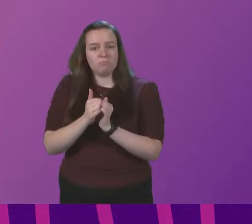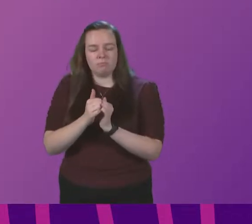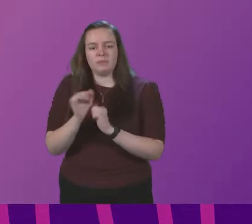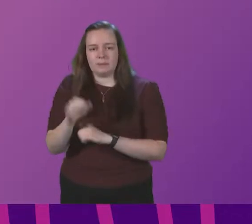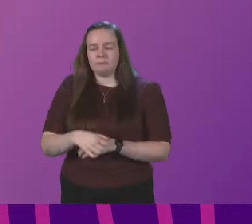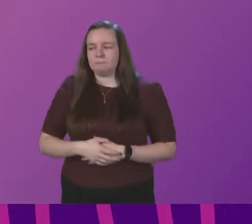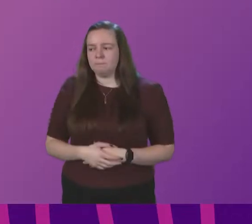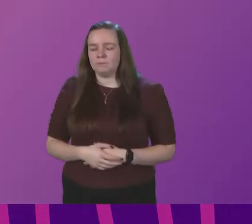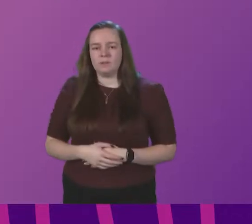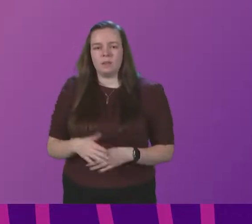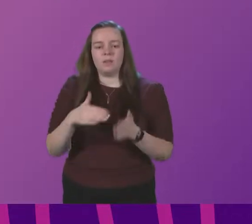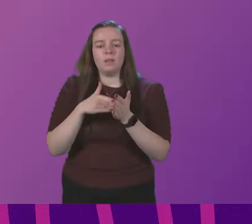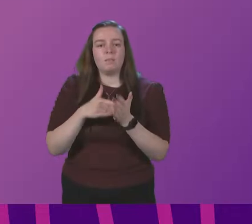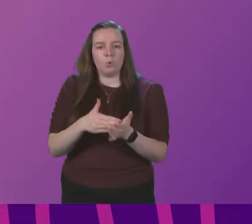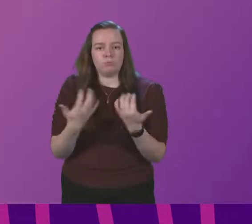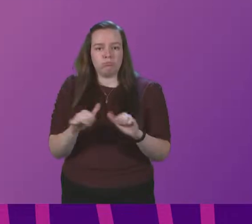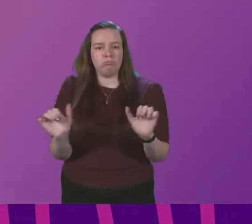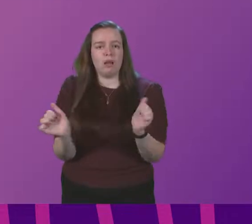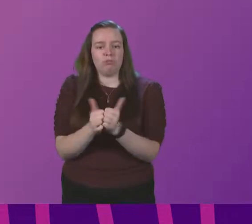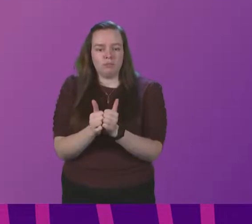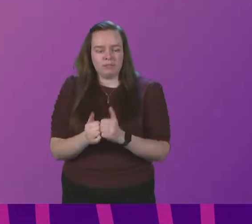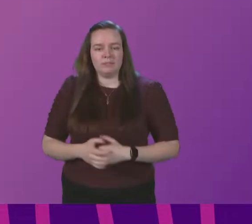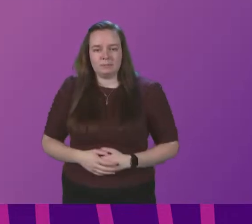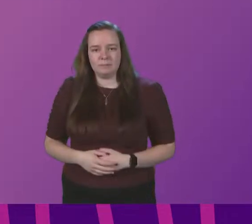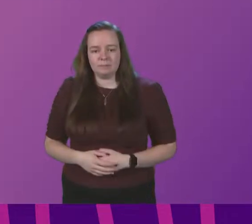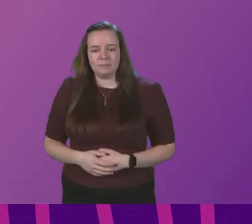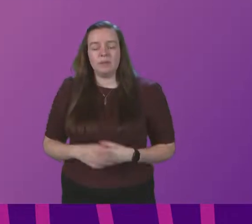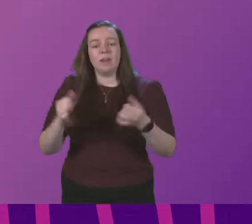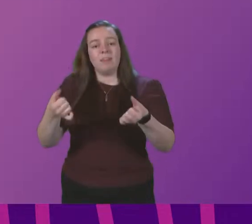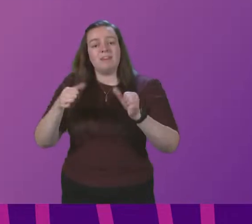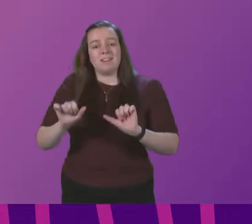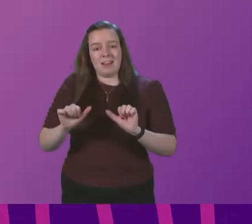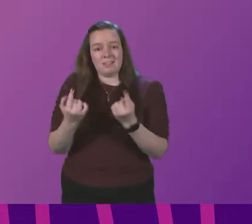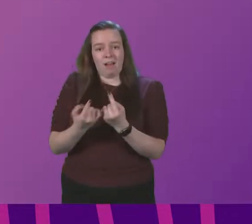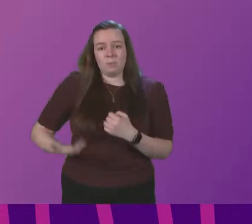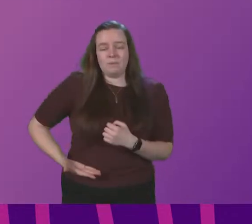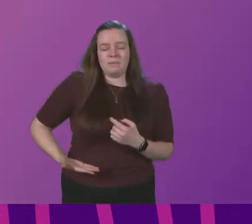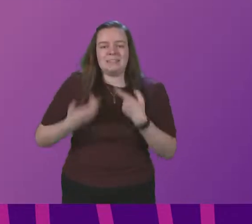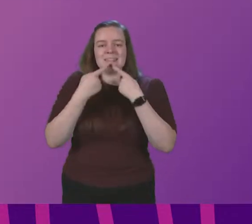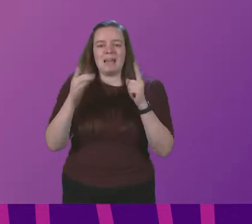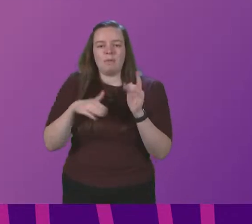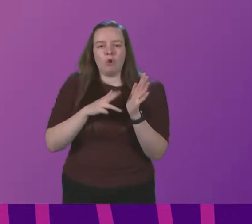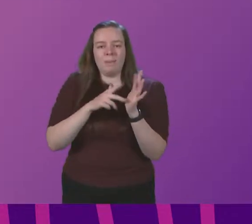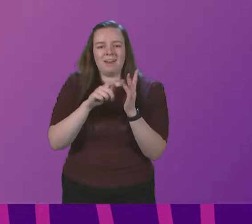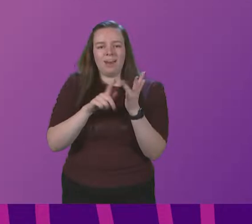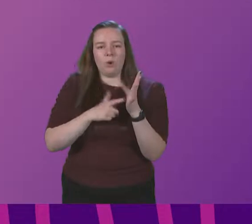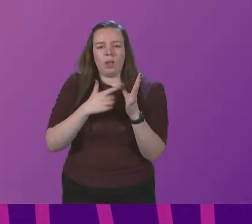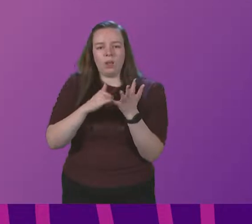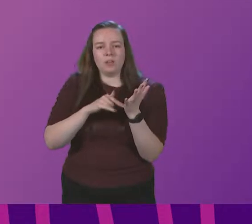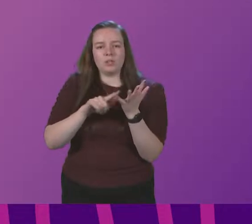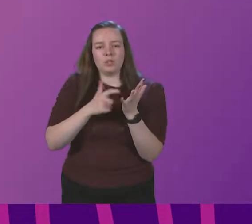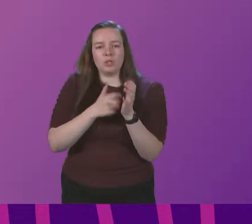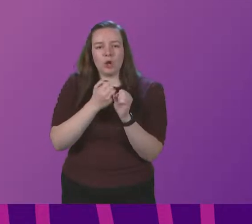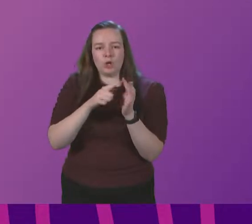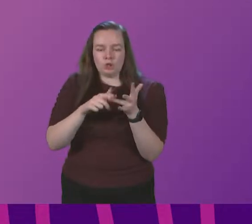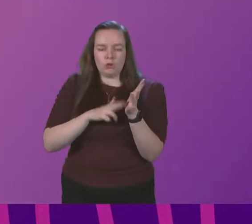The motion is therefore agreed. The next item of business is a statement by Nicola Sturgeon on COVID-19